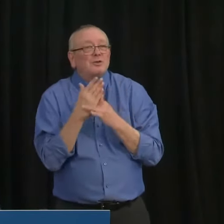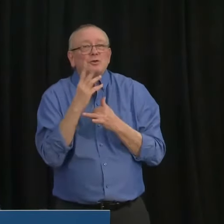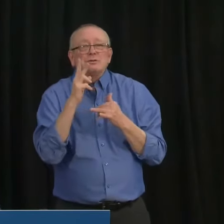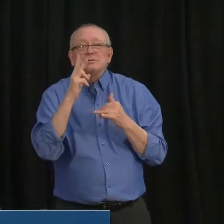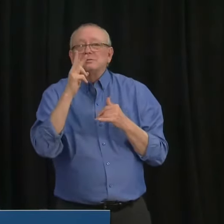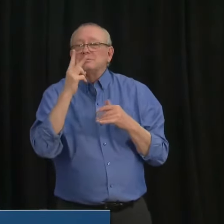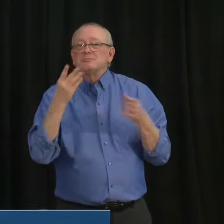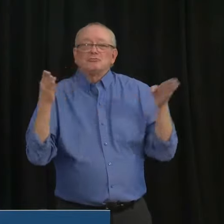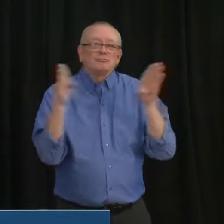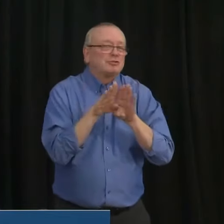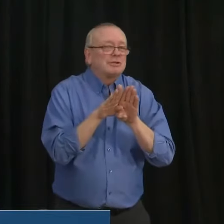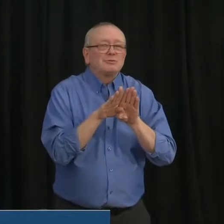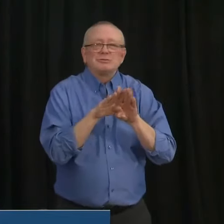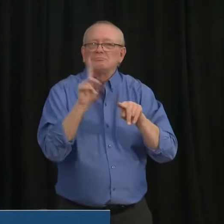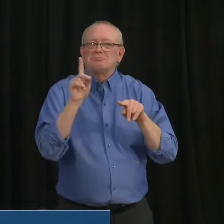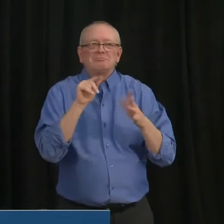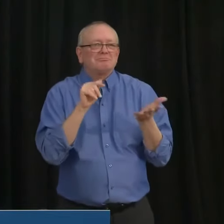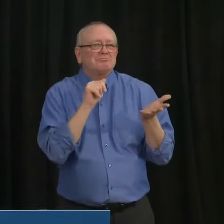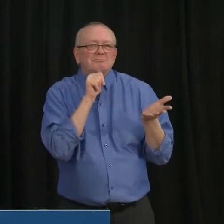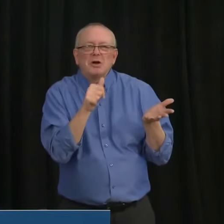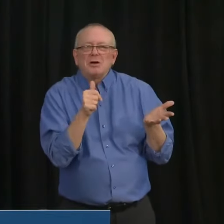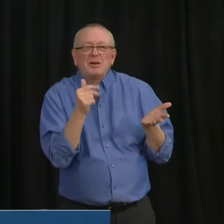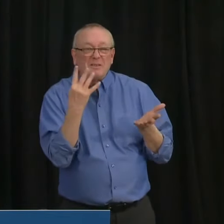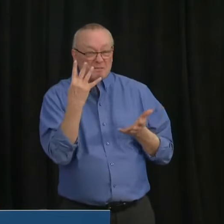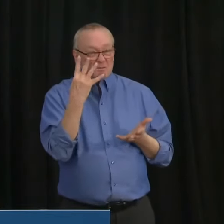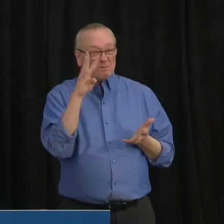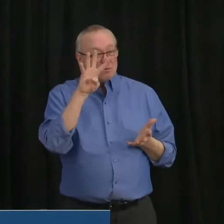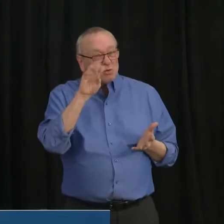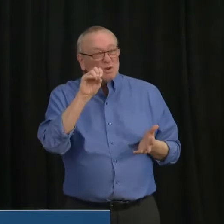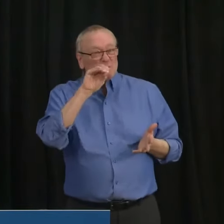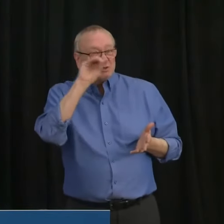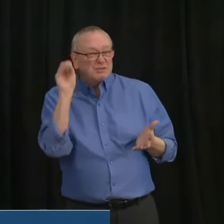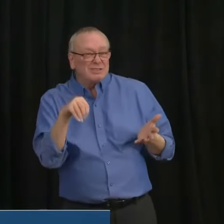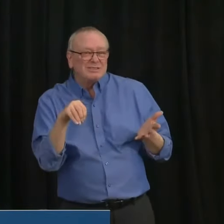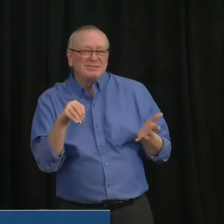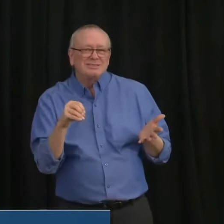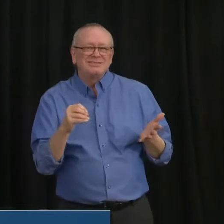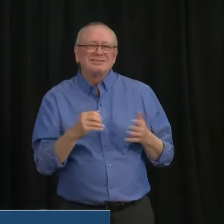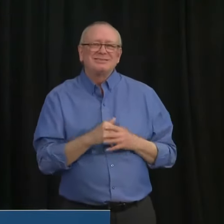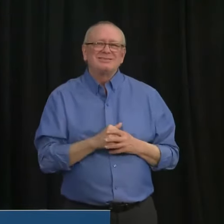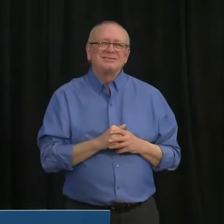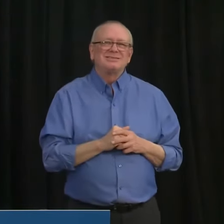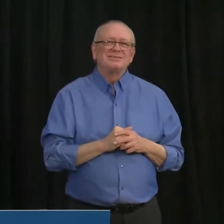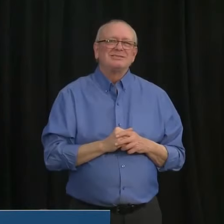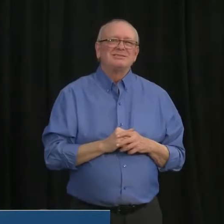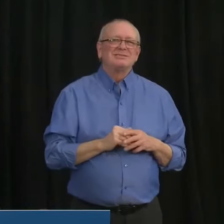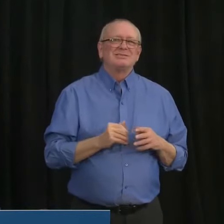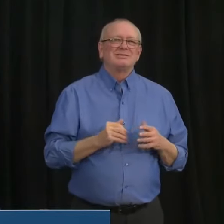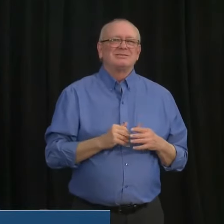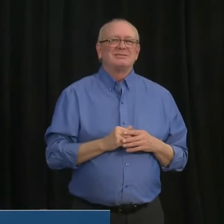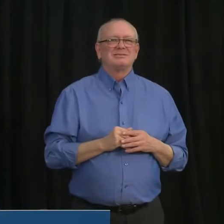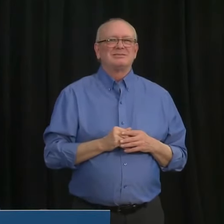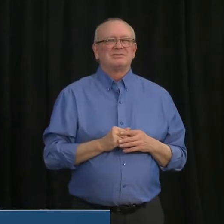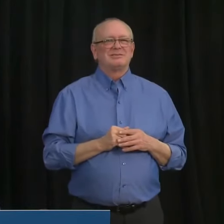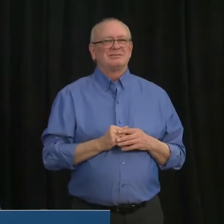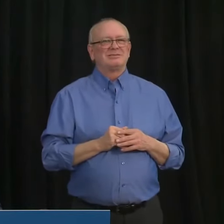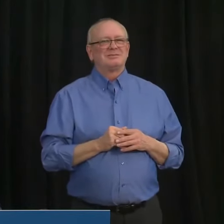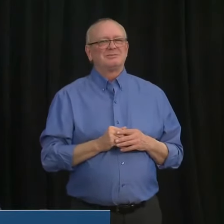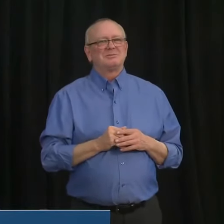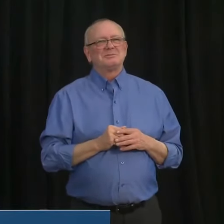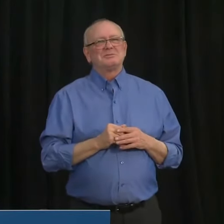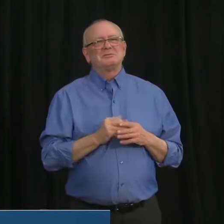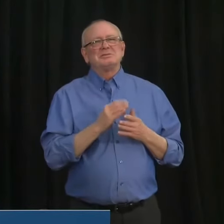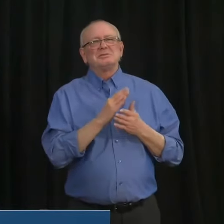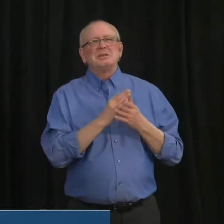So, uh, I, I, think it, in, for some, perhaps it's, it's a little bit easy to say,